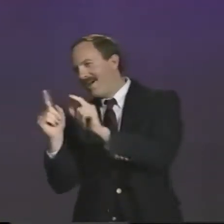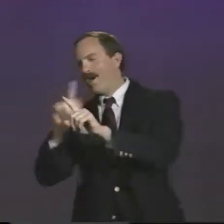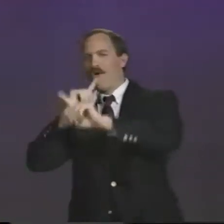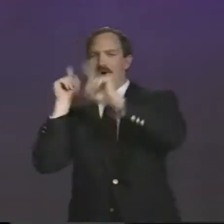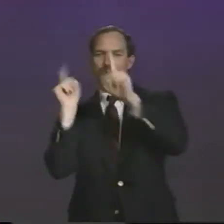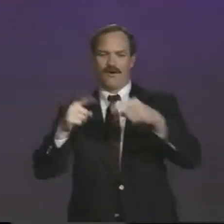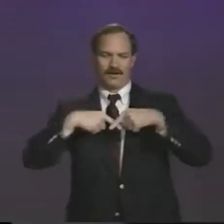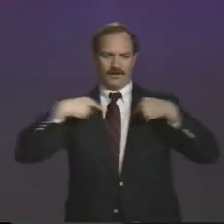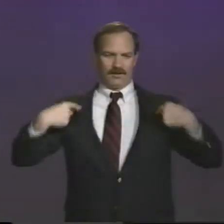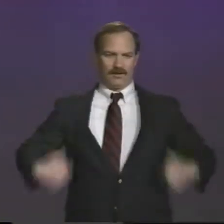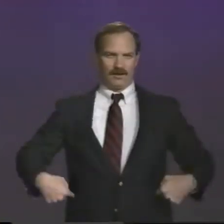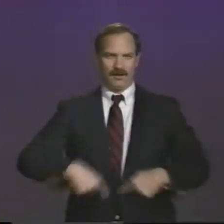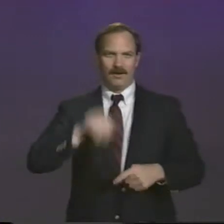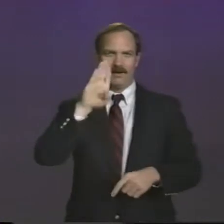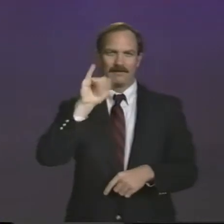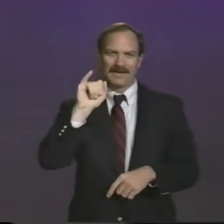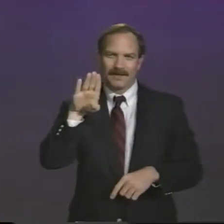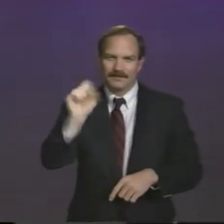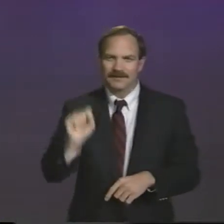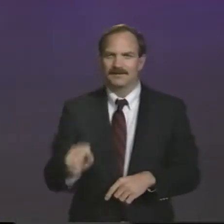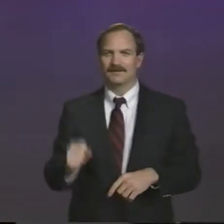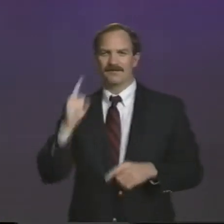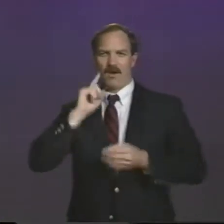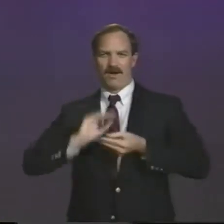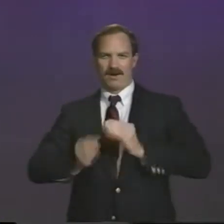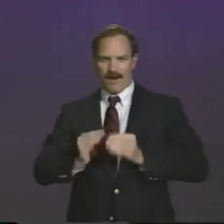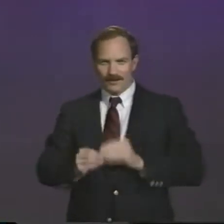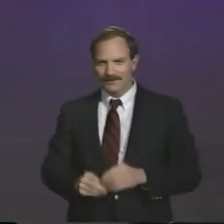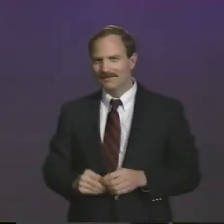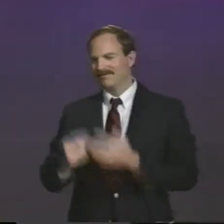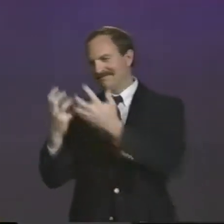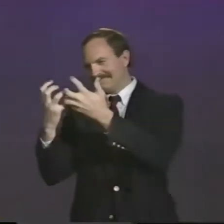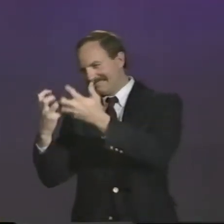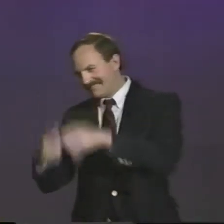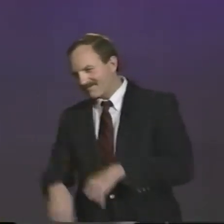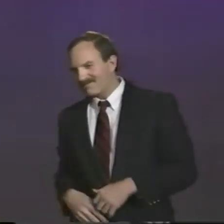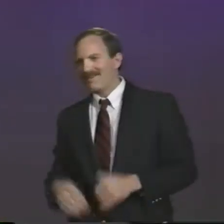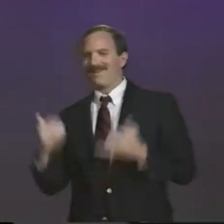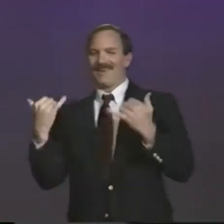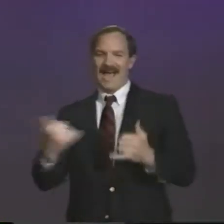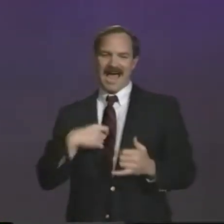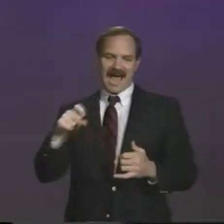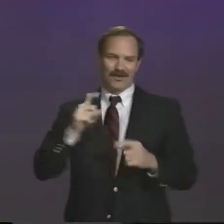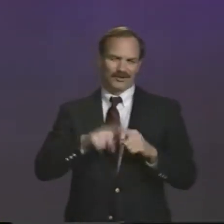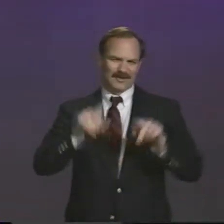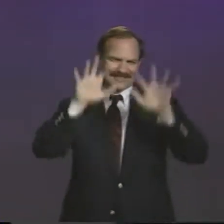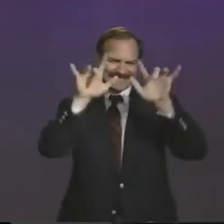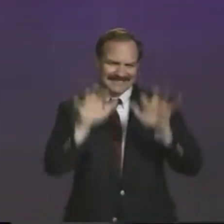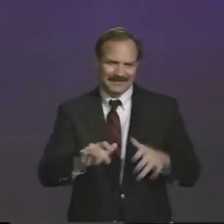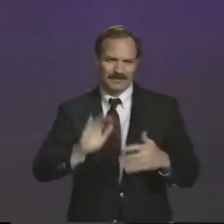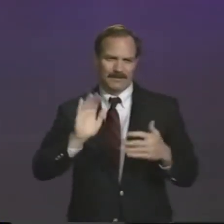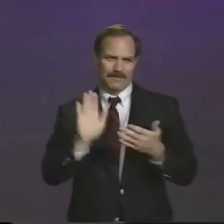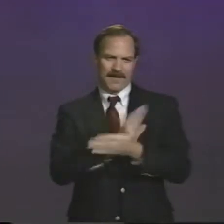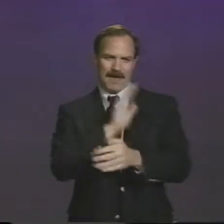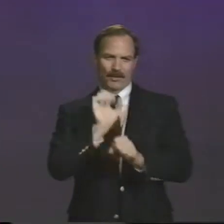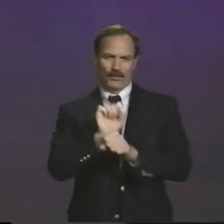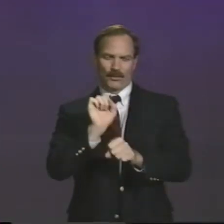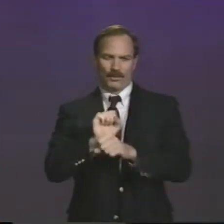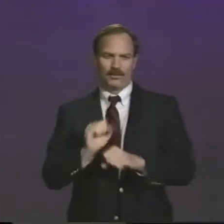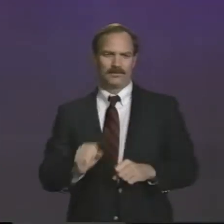in Vail for ordering of medals and ordering of bibs so that we can put the numbers on each of the contestants. Once that's been worked out, then we have to